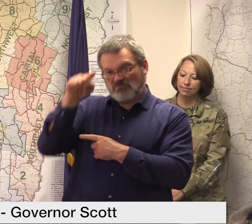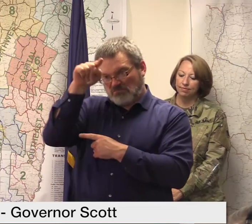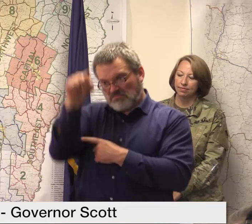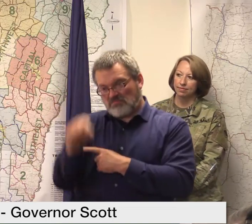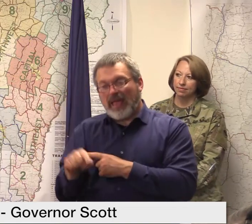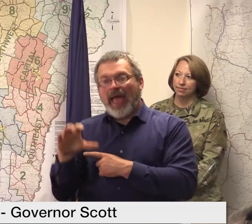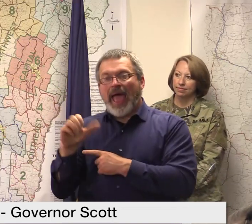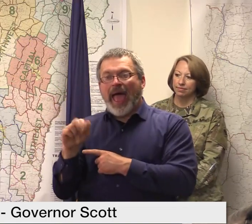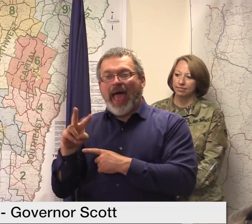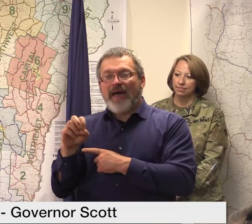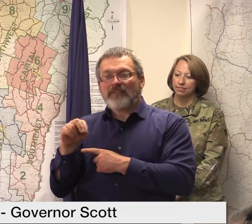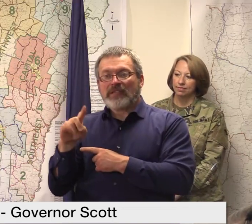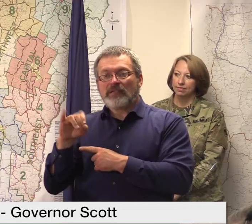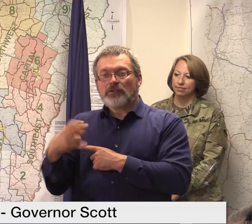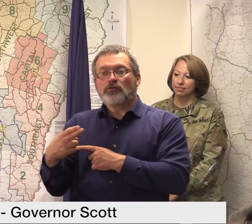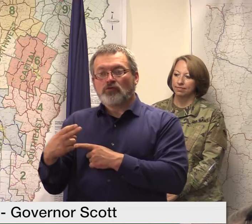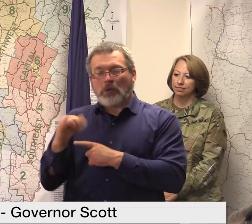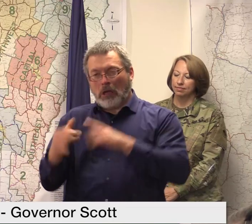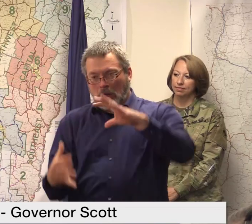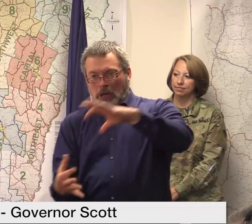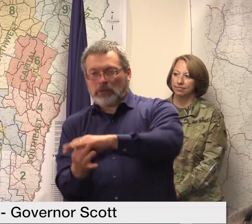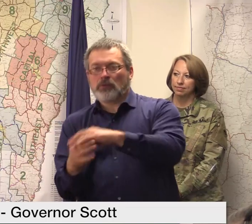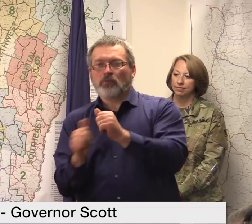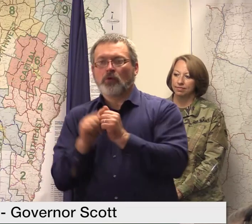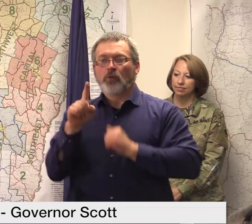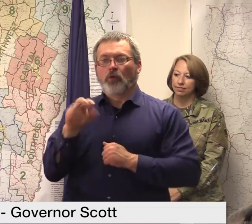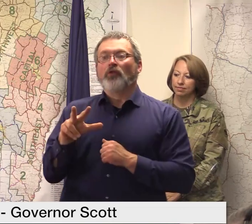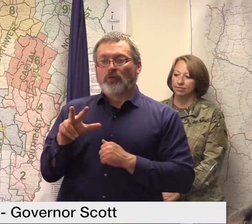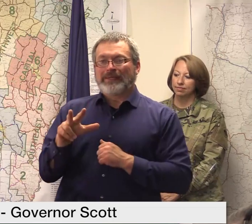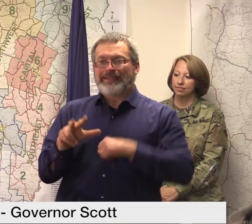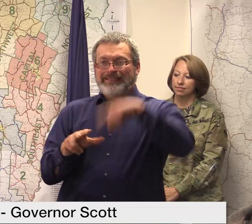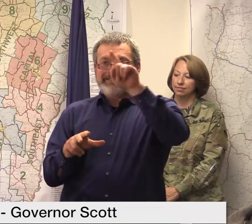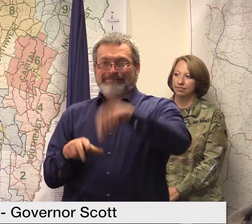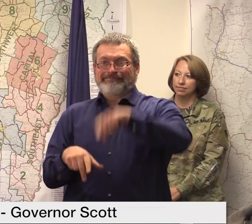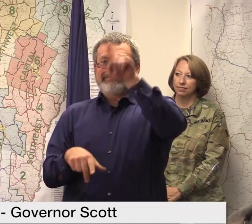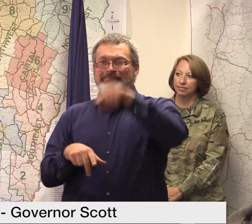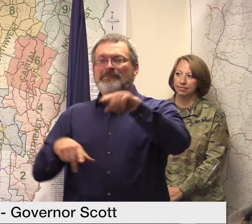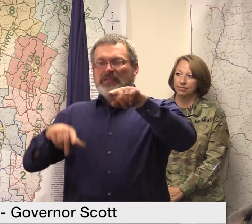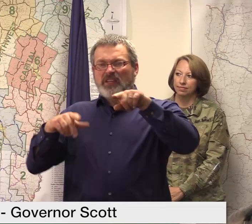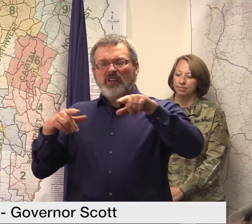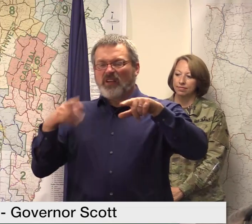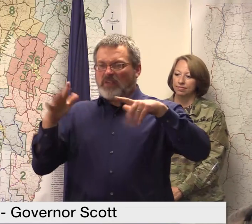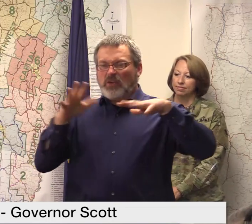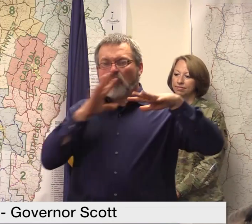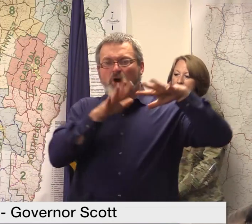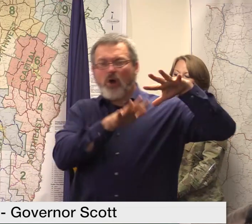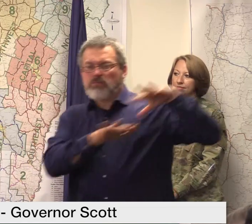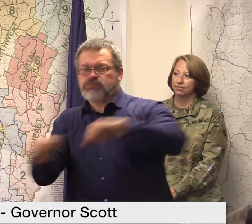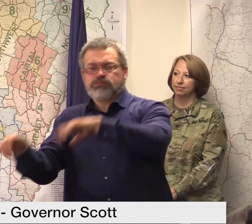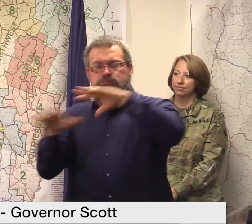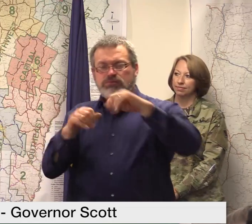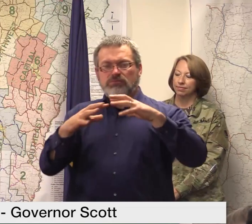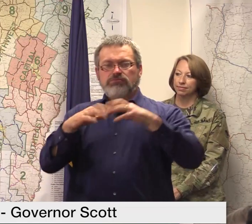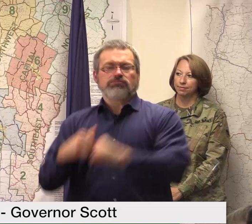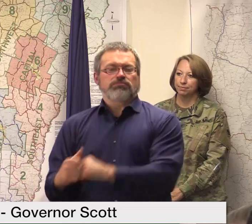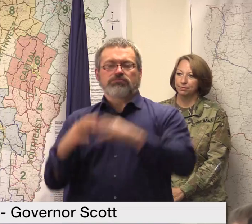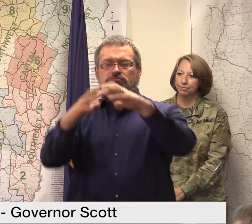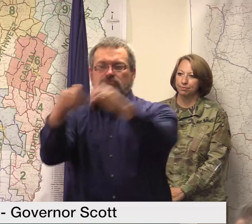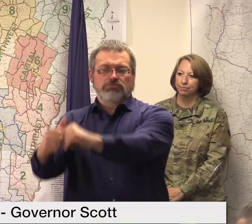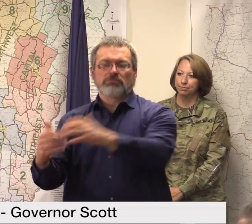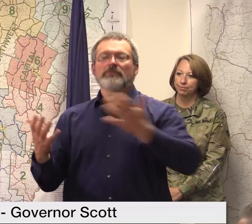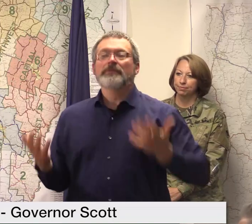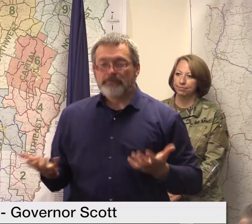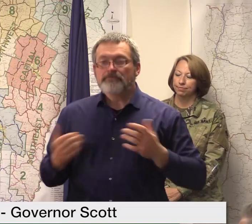multiple sites along that road have washed out vermont 12 in montpelier this also